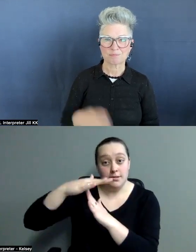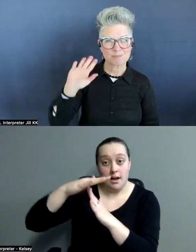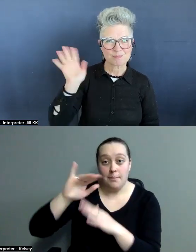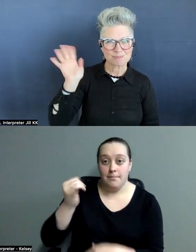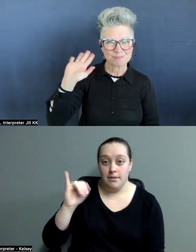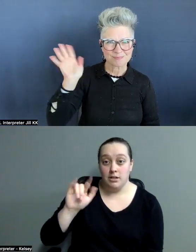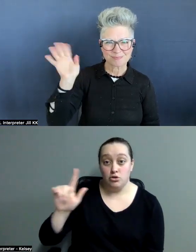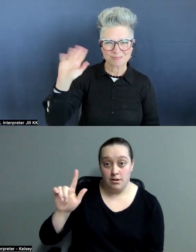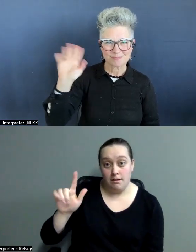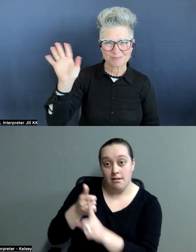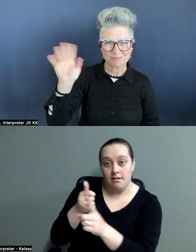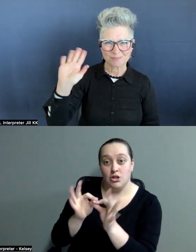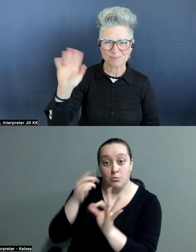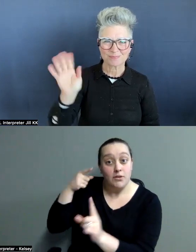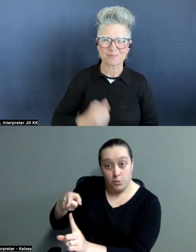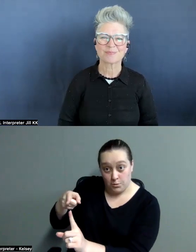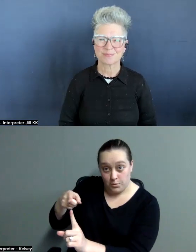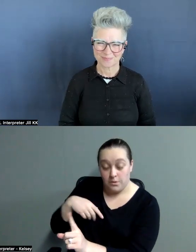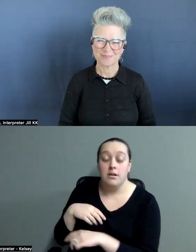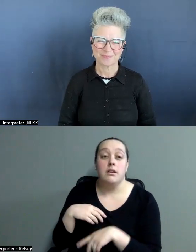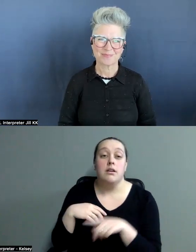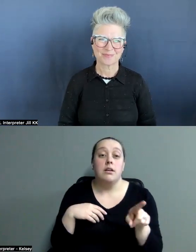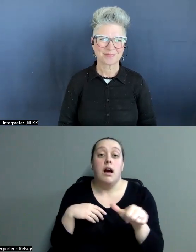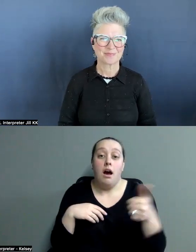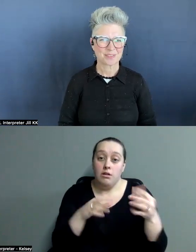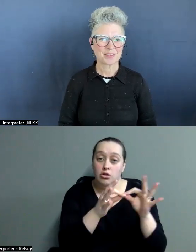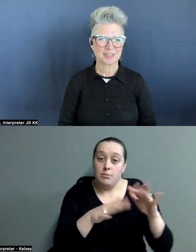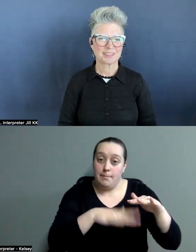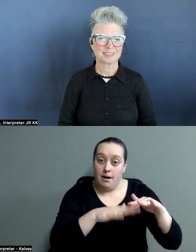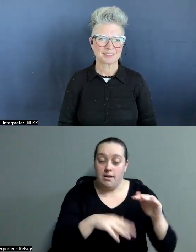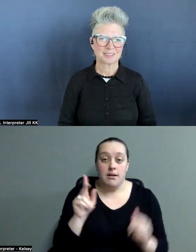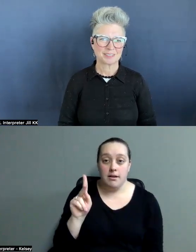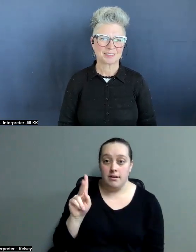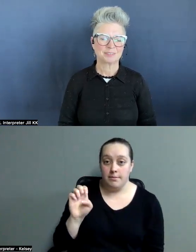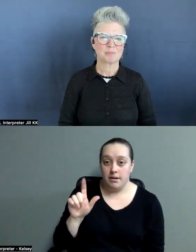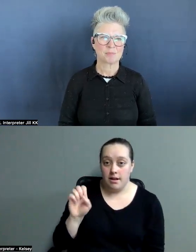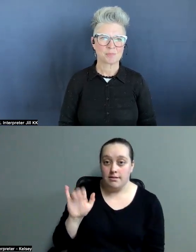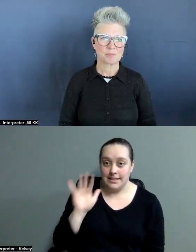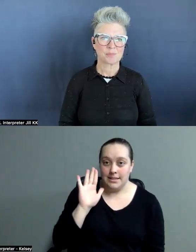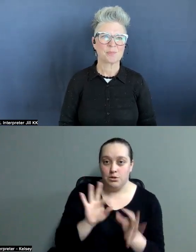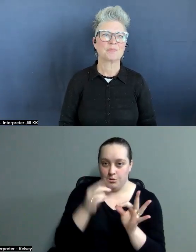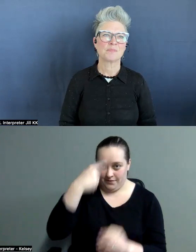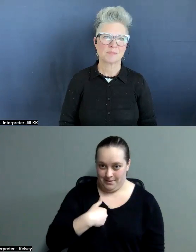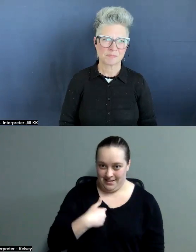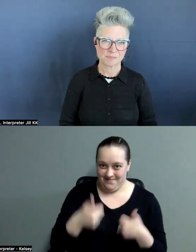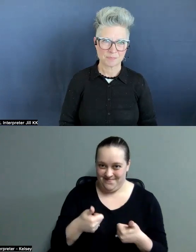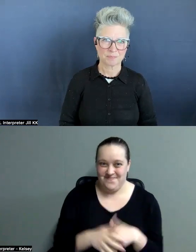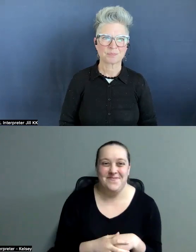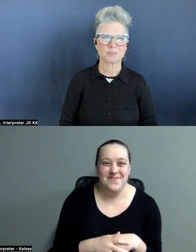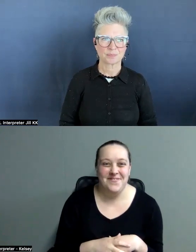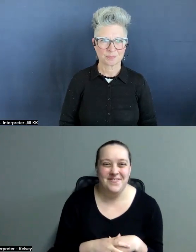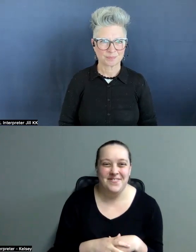She will be interpreting for you. Okay. at the bottom is Kelsey, who will be interpreting for me. Great. may be the